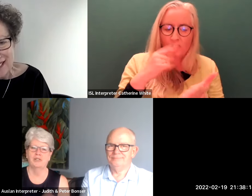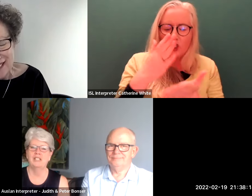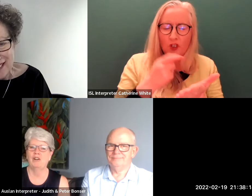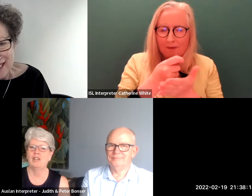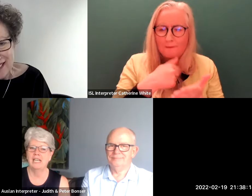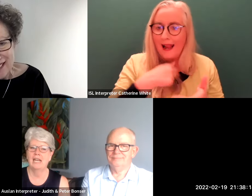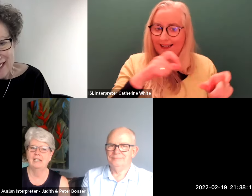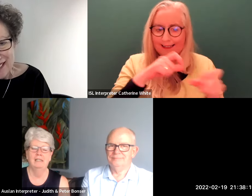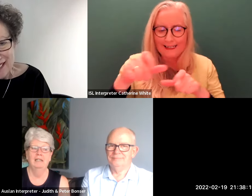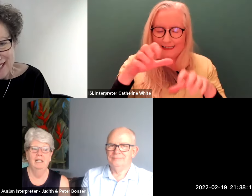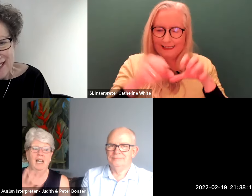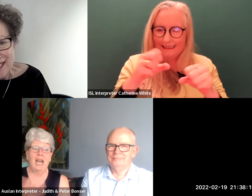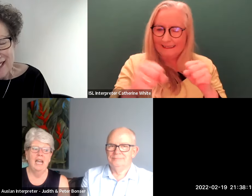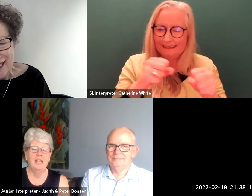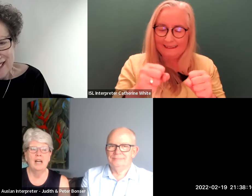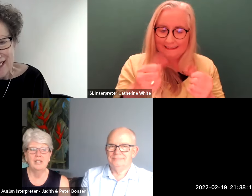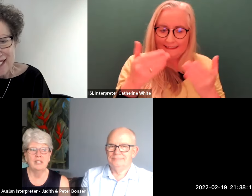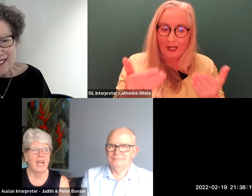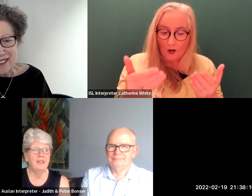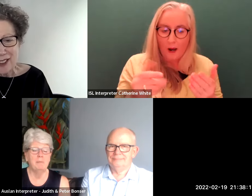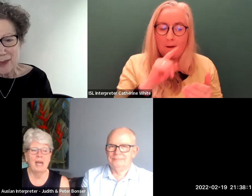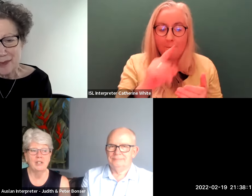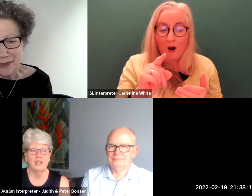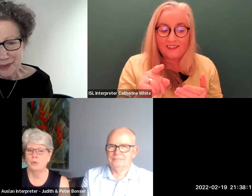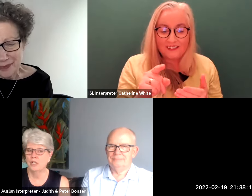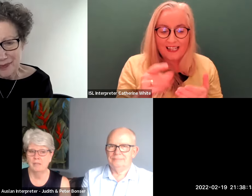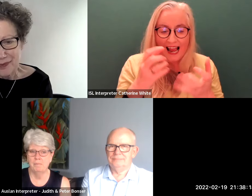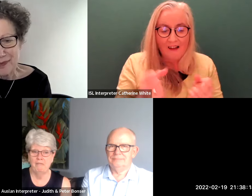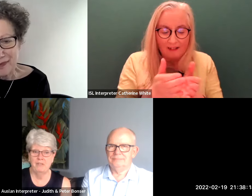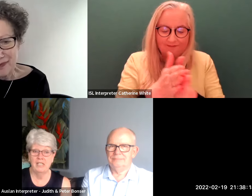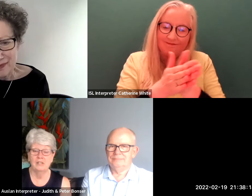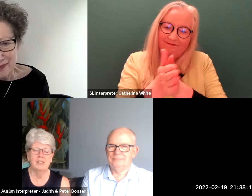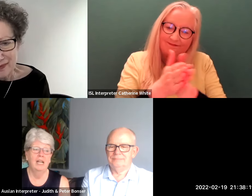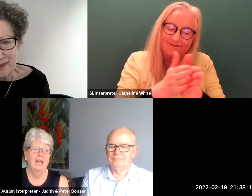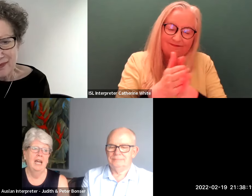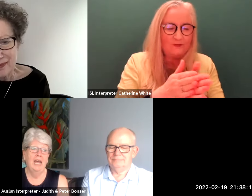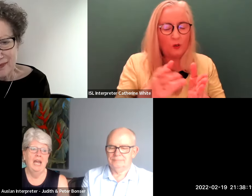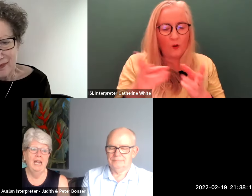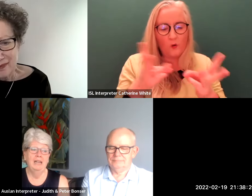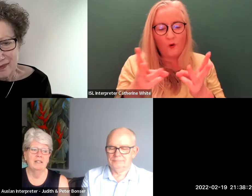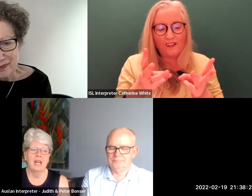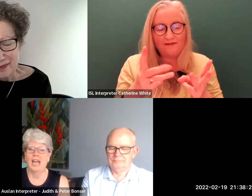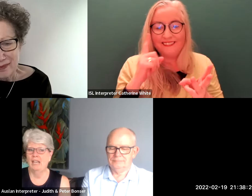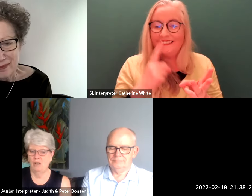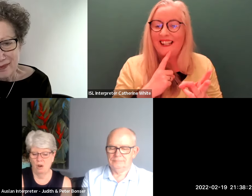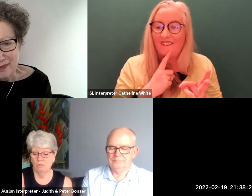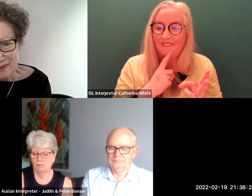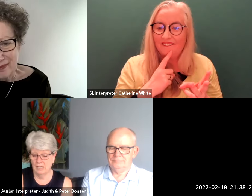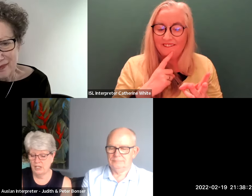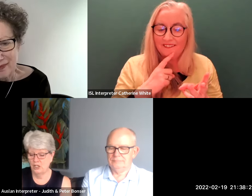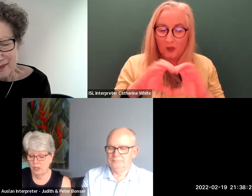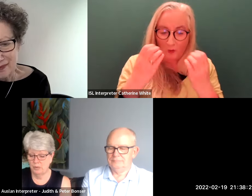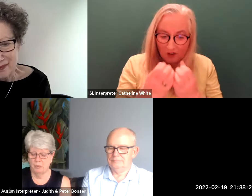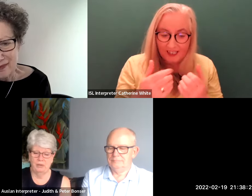struggle to this very day and then i just had this passion to work in the deaf field and i had long